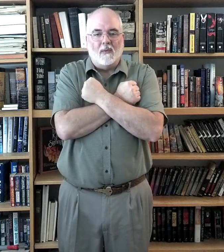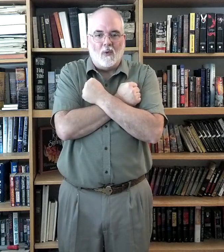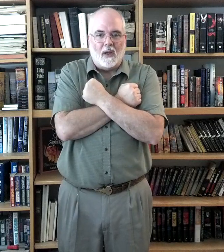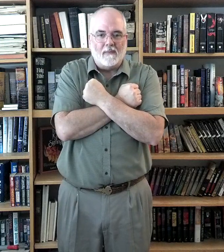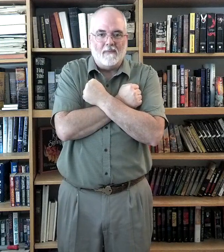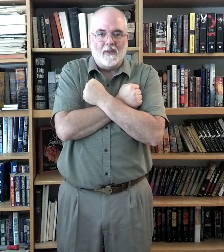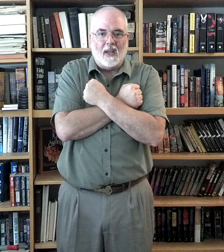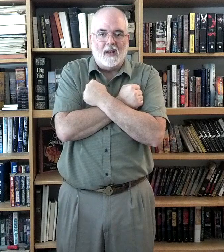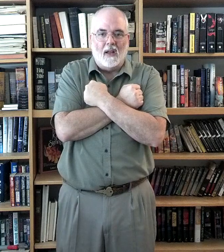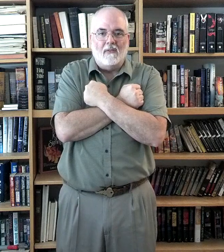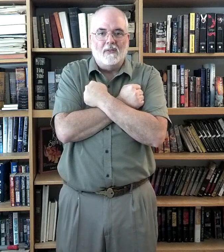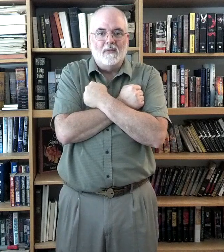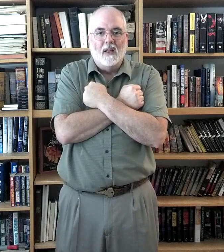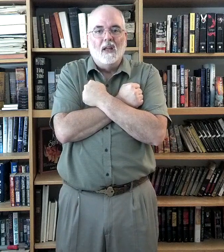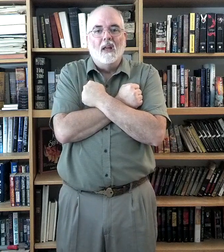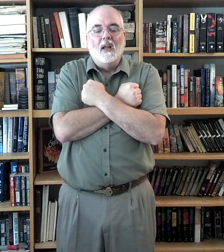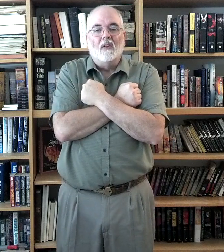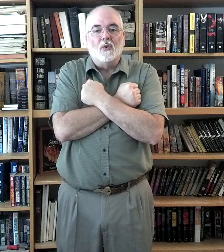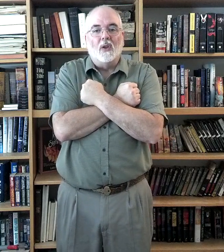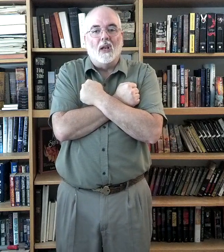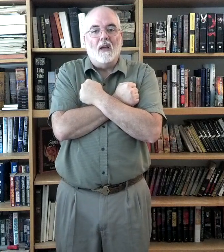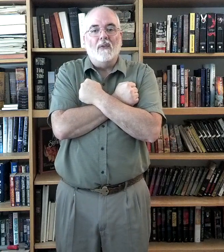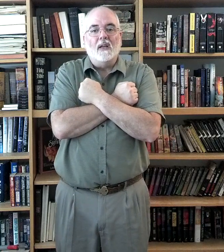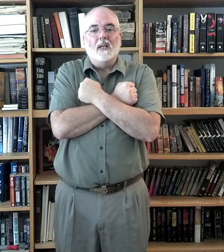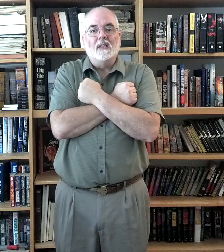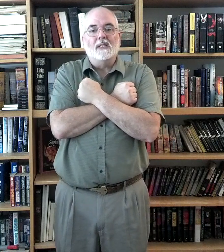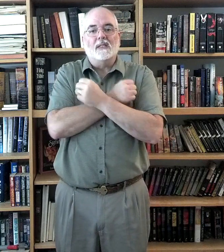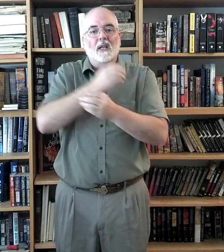way. Okay? Love. Through the loving Son,